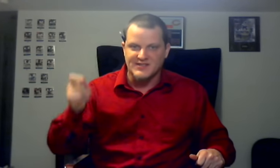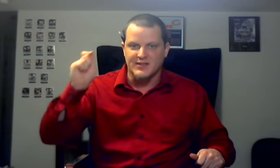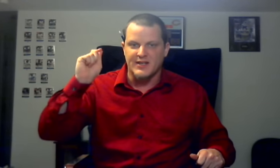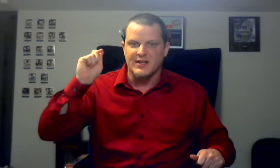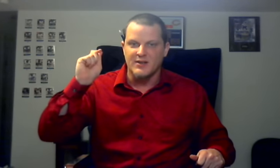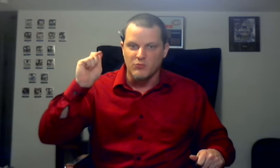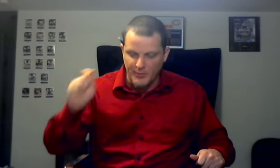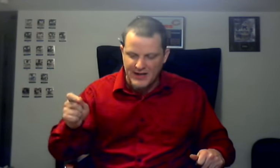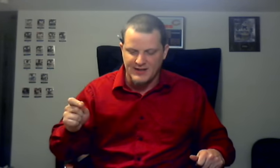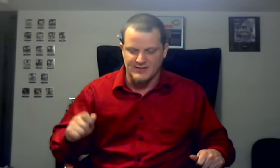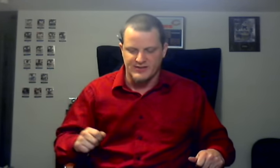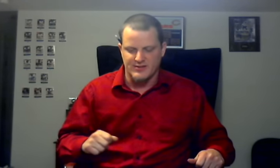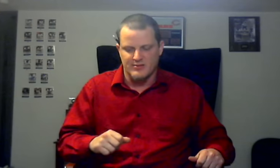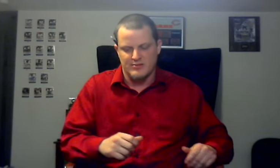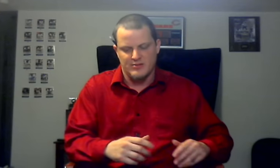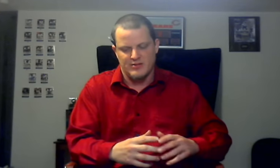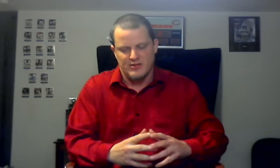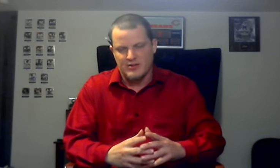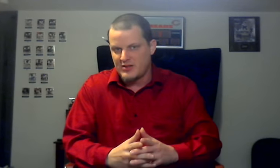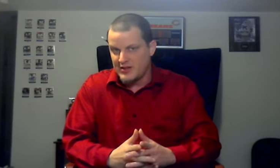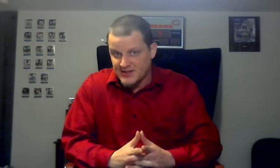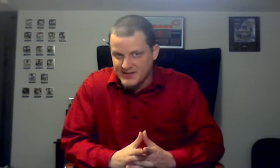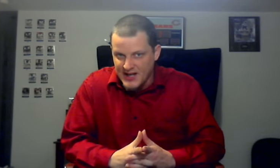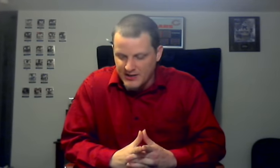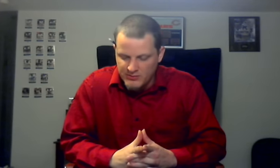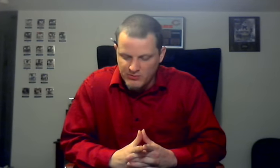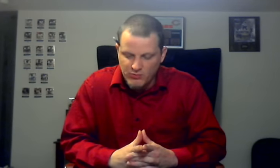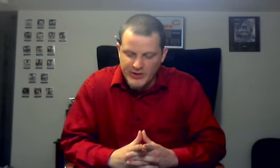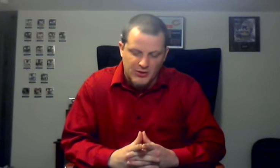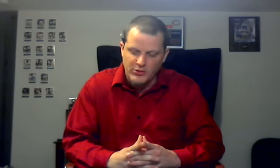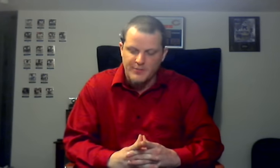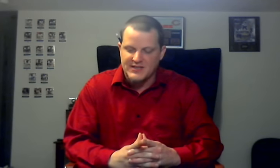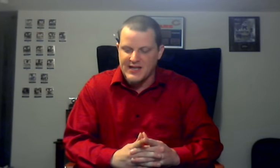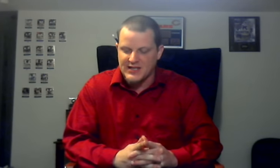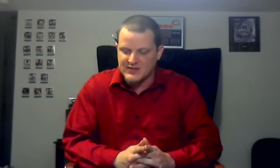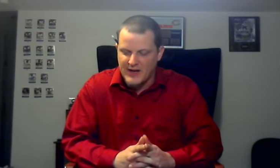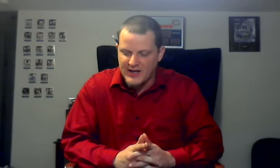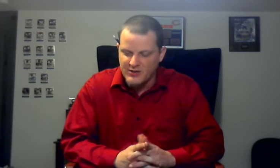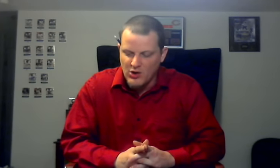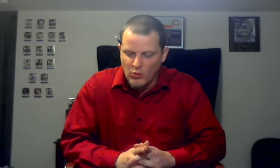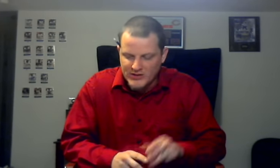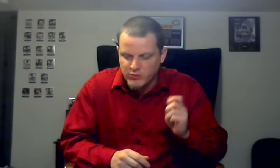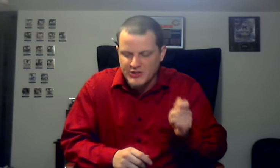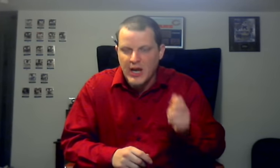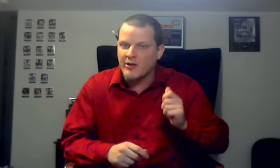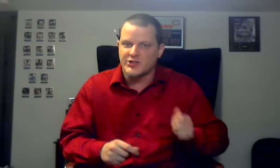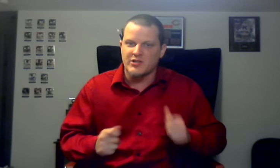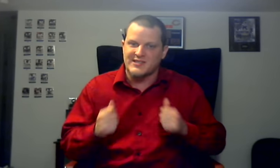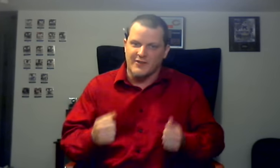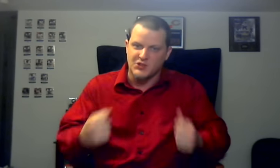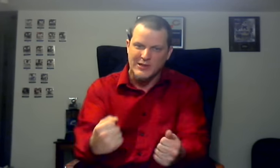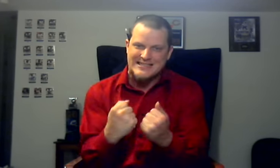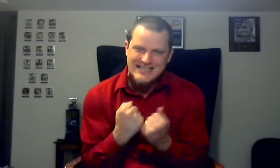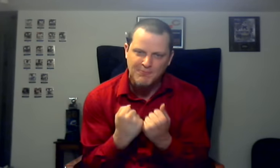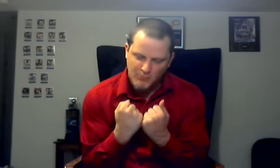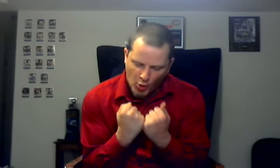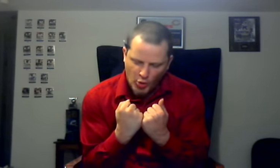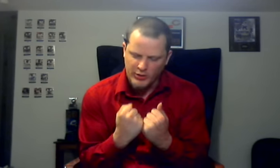wrestling remains. Instead, we can only be satisfied once we challenge ourselves to accept more,